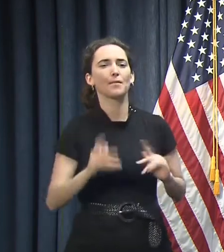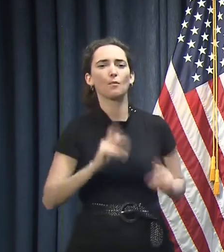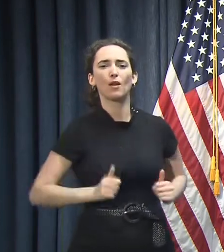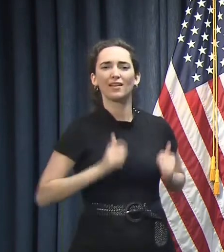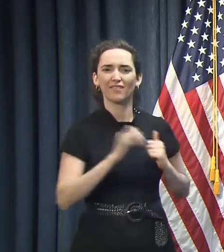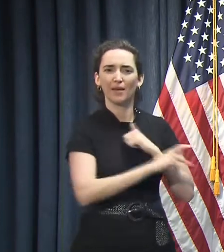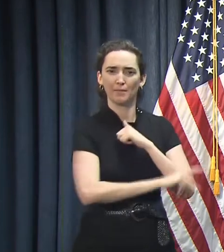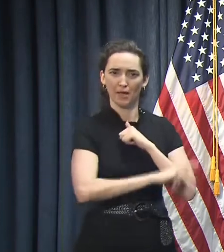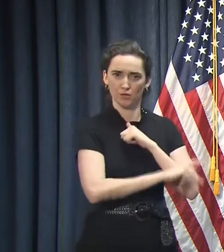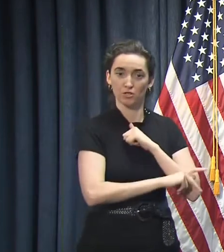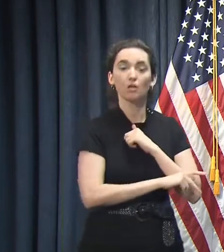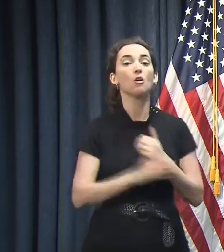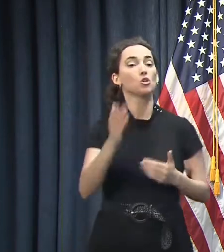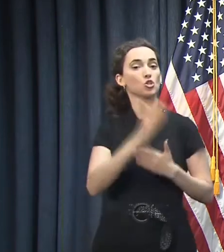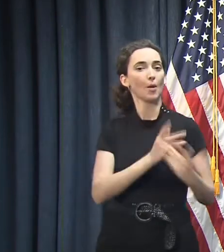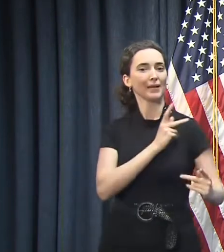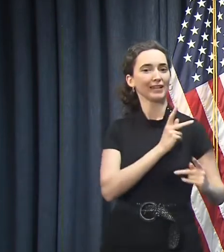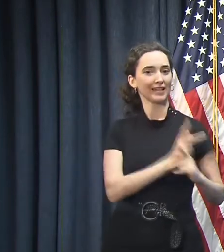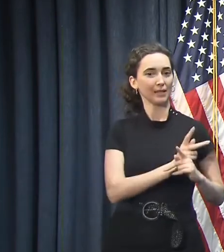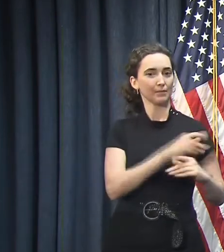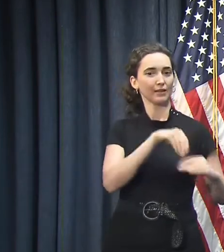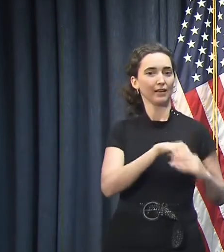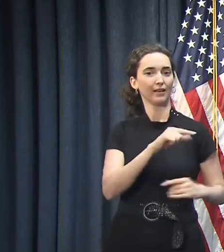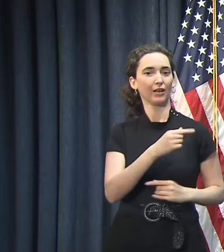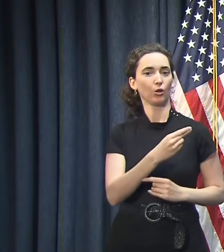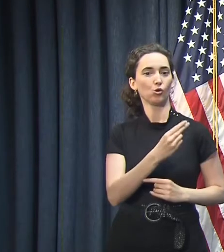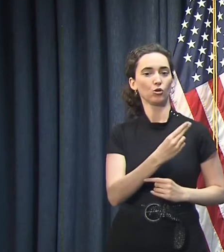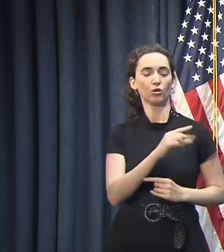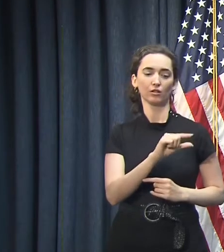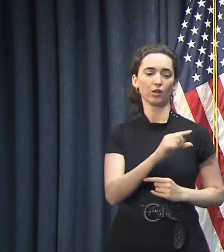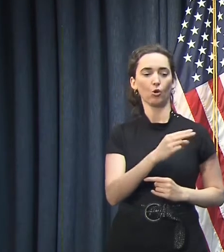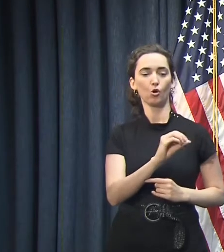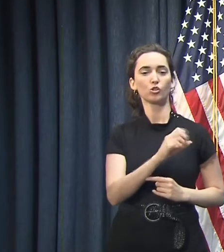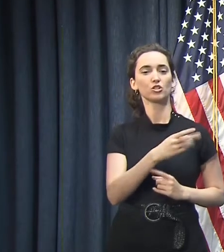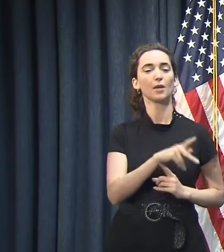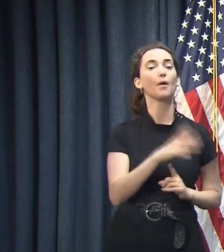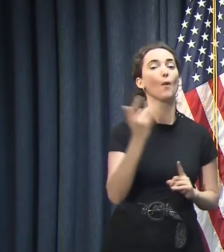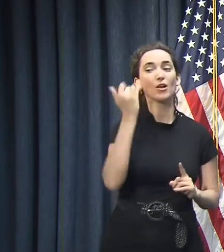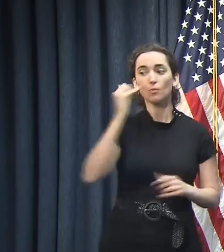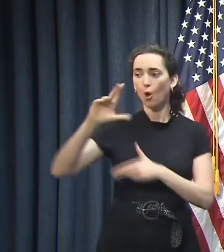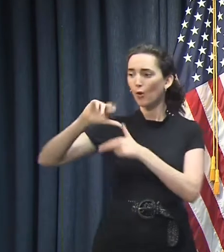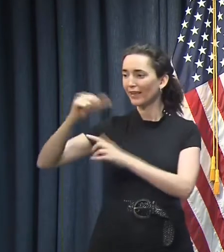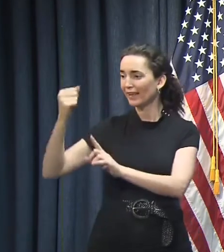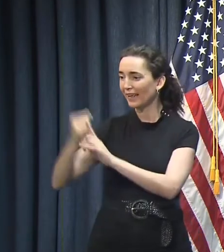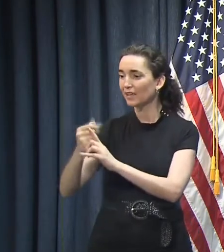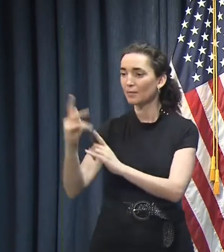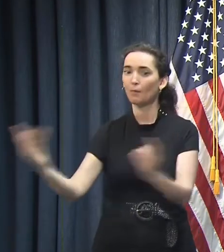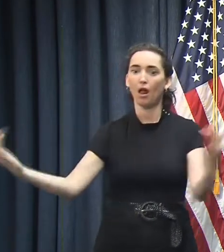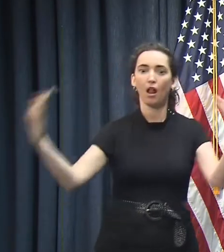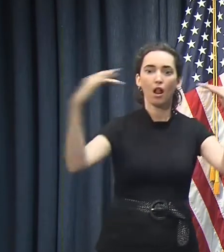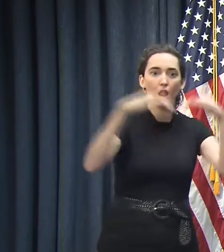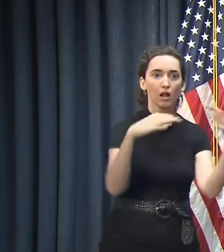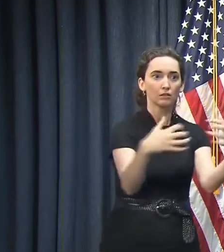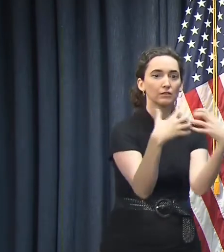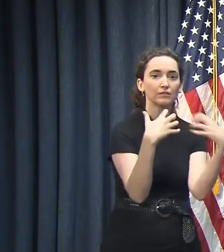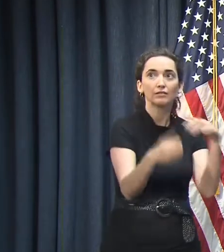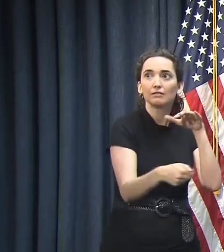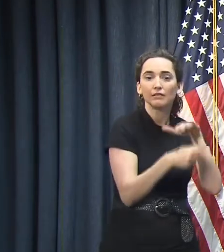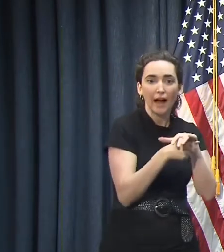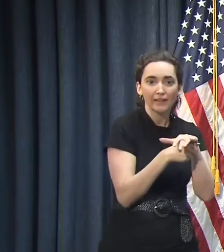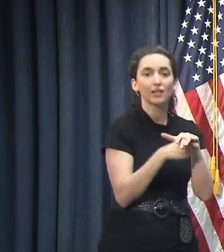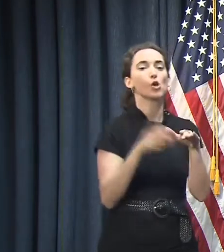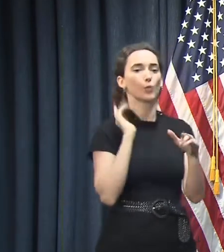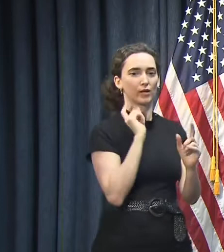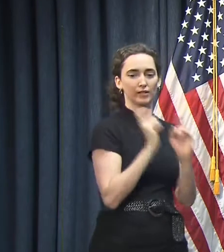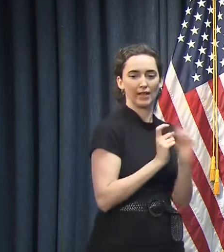in case we have to do congregate sheltering in the hurricane season or for any other natural disaster. So